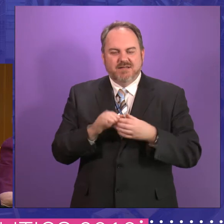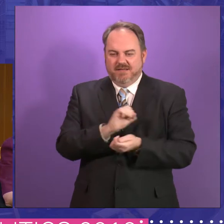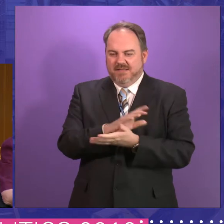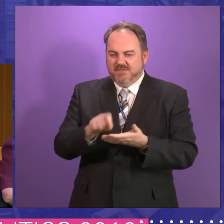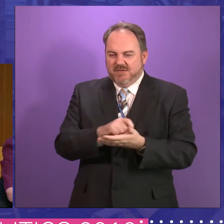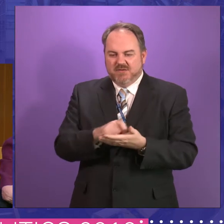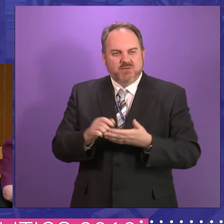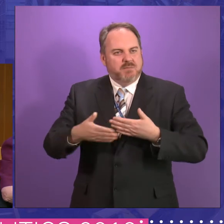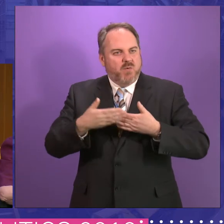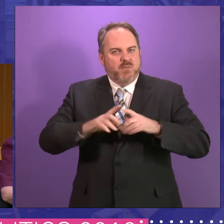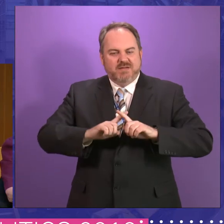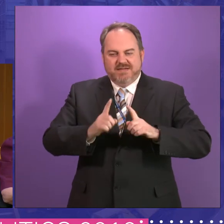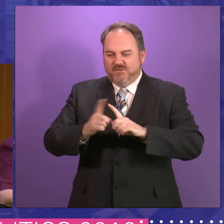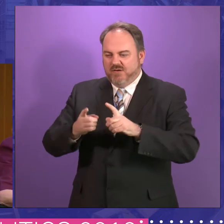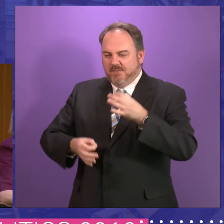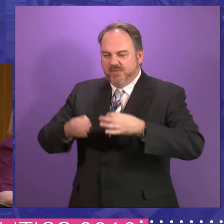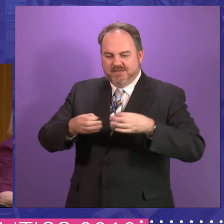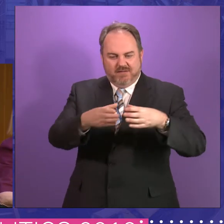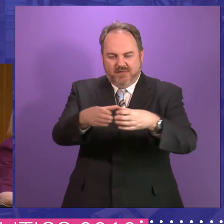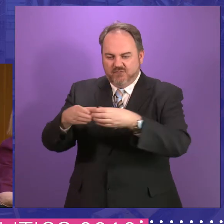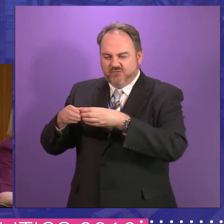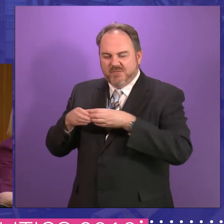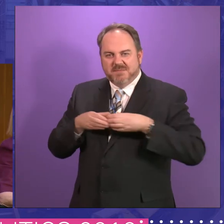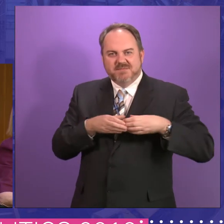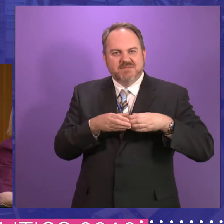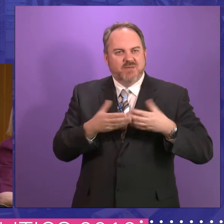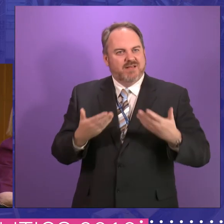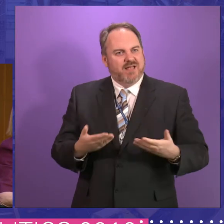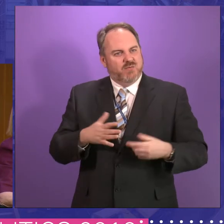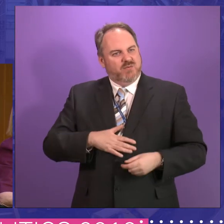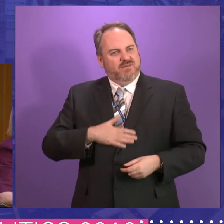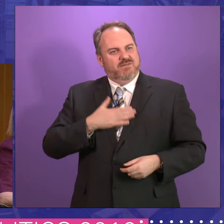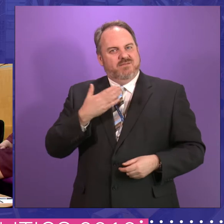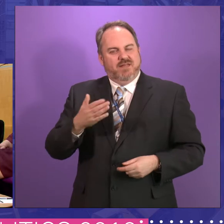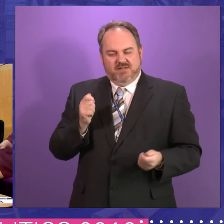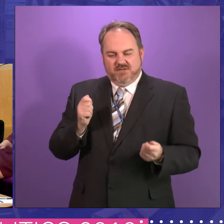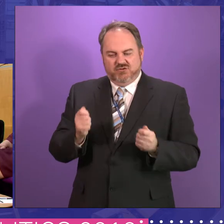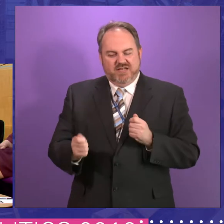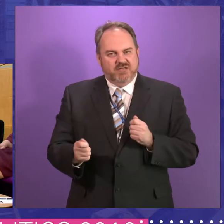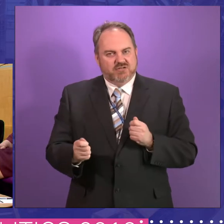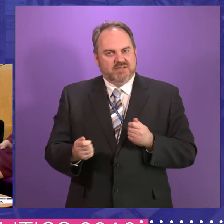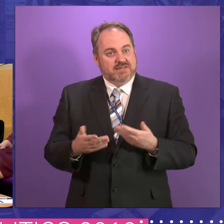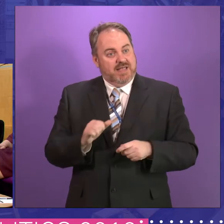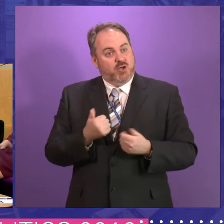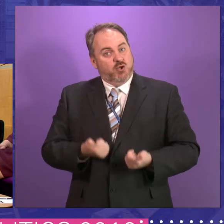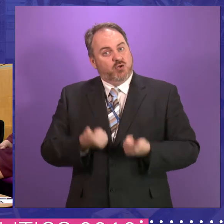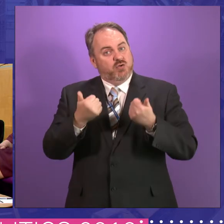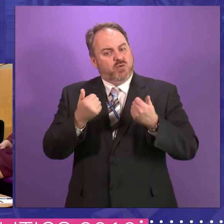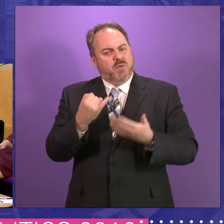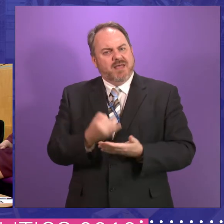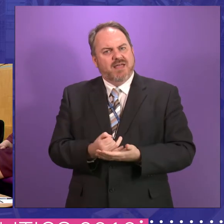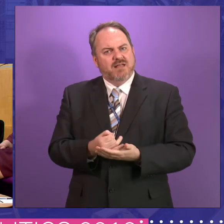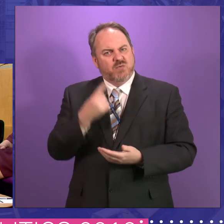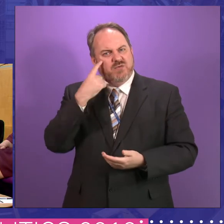multiplicity of political voices in Scotland. do you think of what's happening now as that fragmentation as a bad thing or actually a good thing, an